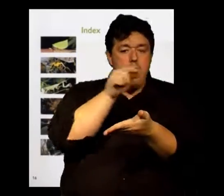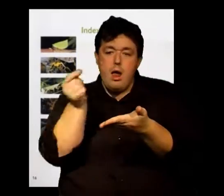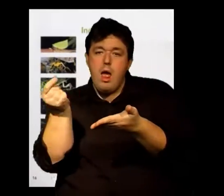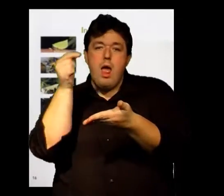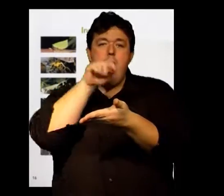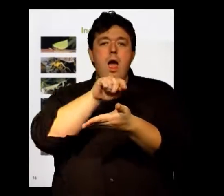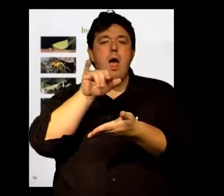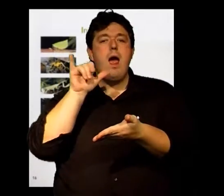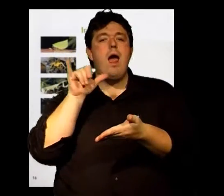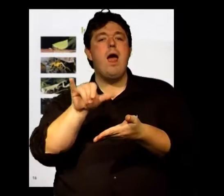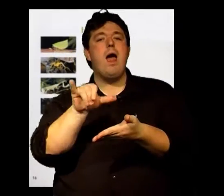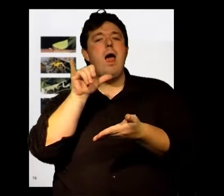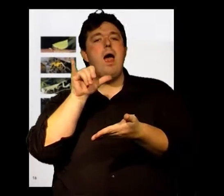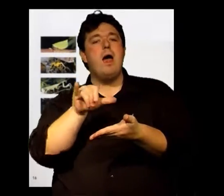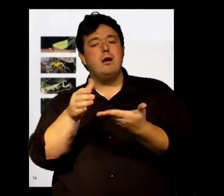The index gives you the page numbers